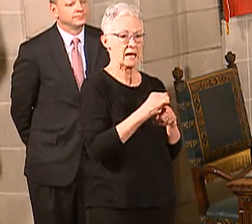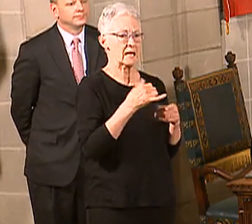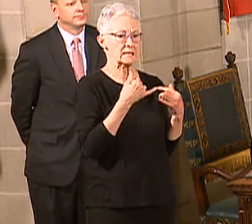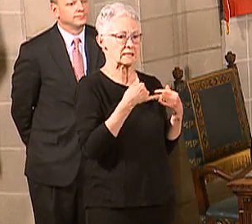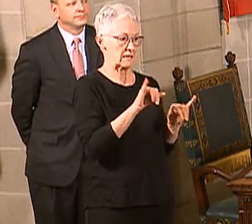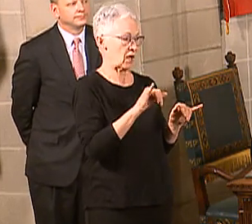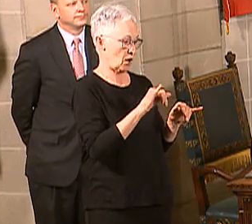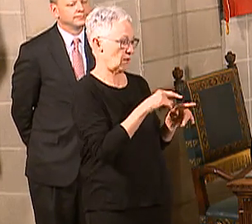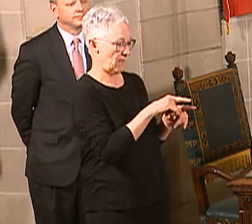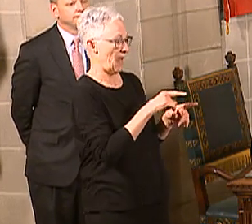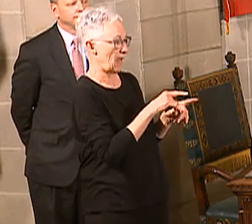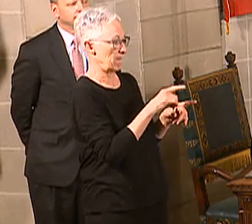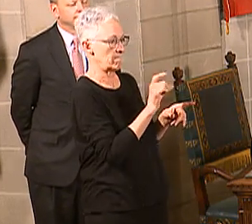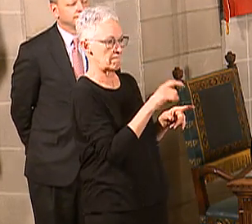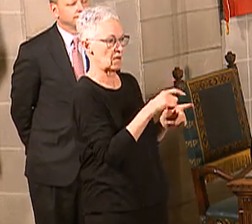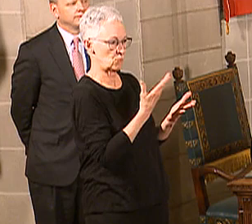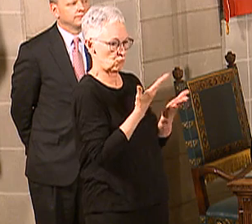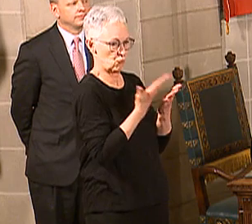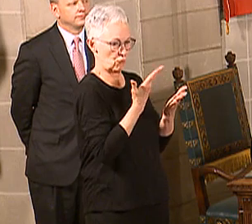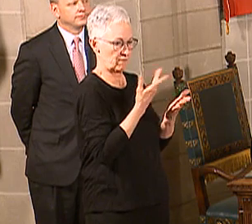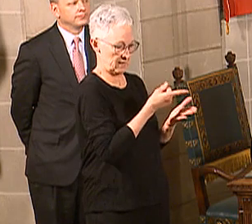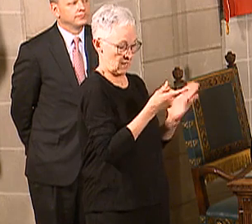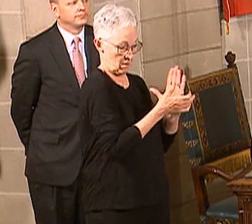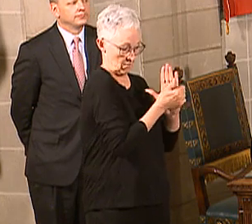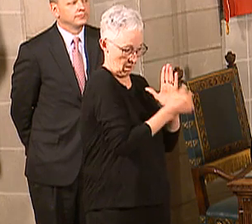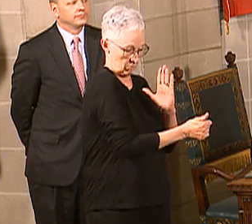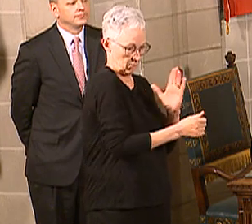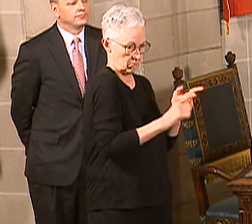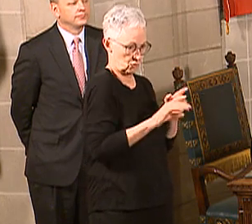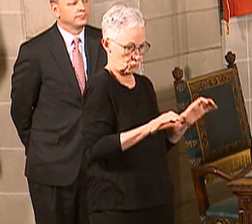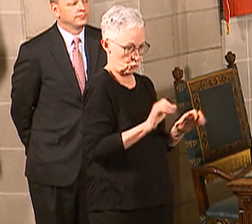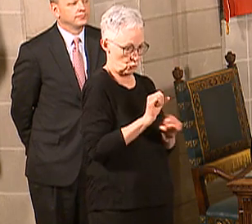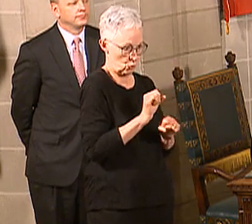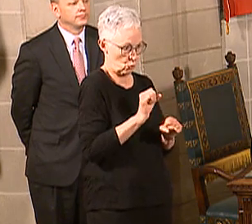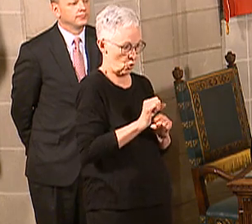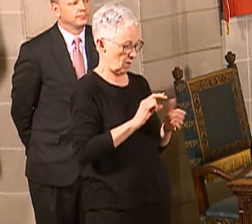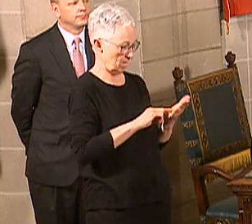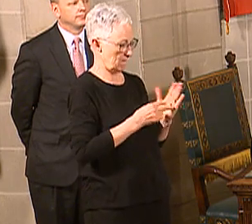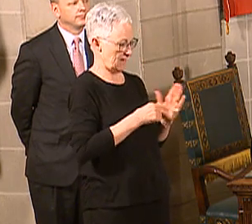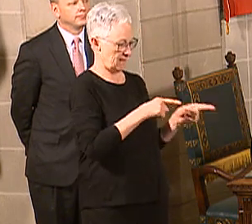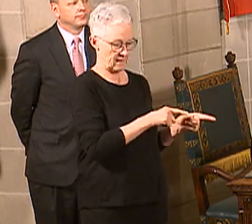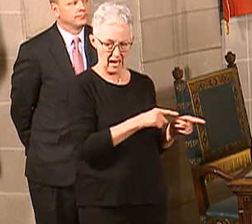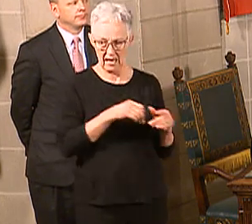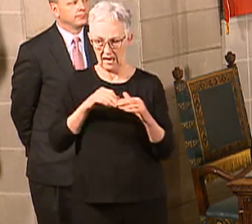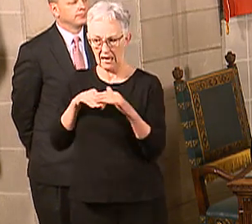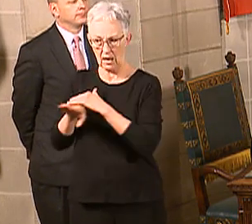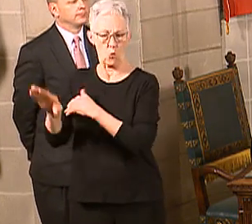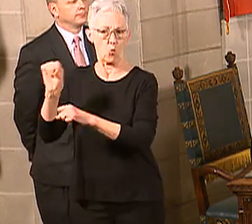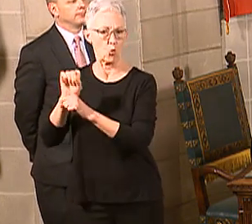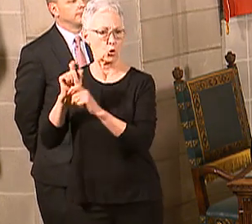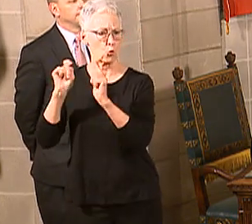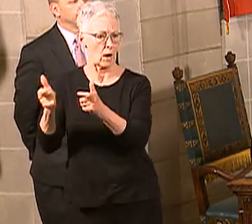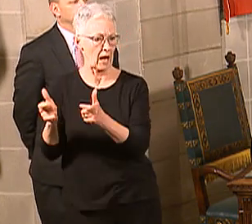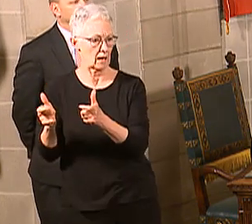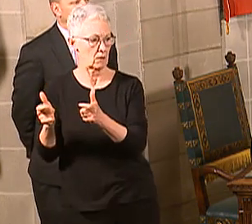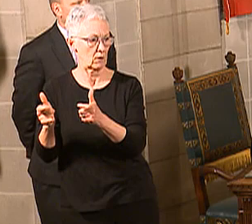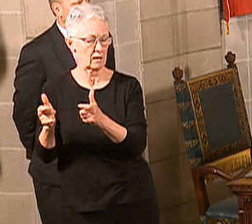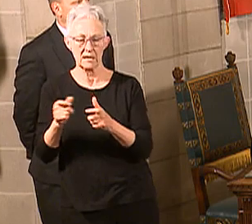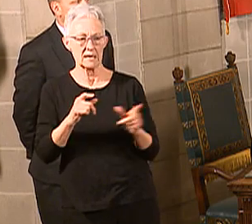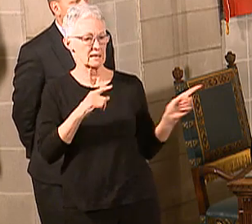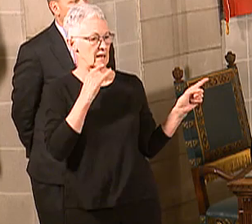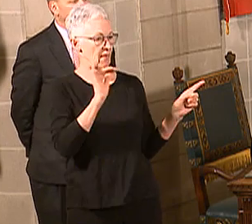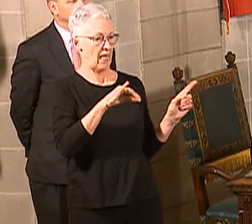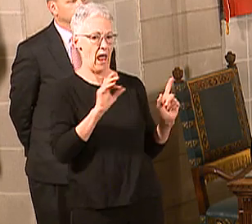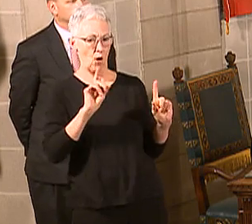provide the service, so don't forget about that, is the waiver to allow them to get to work faster versus the 76 hours. That only applies during the emergency.